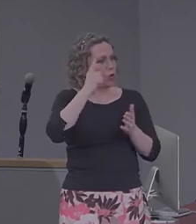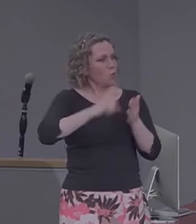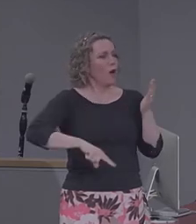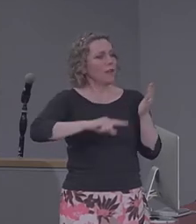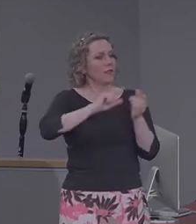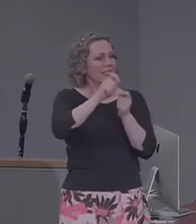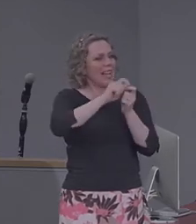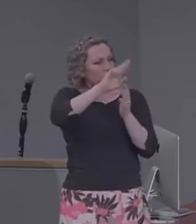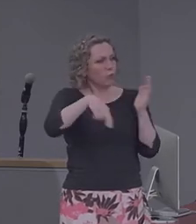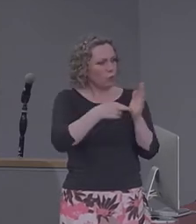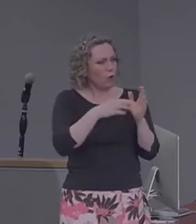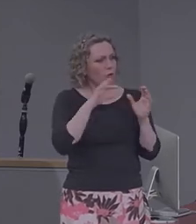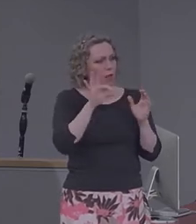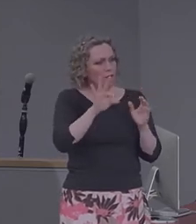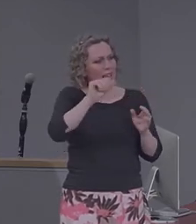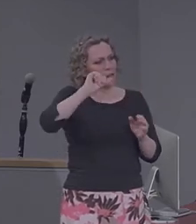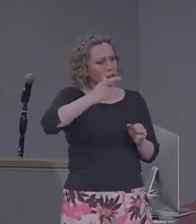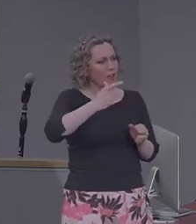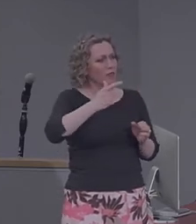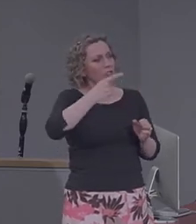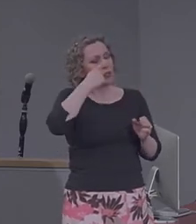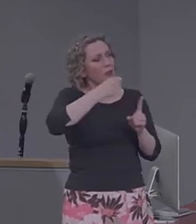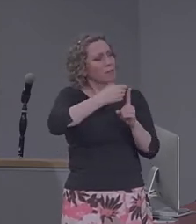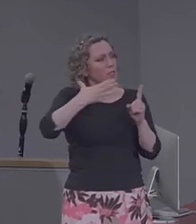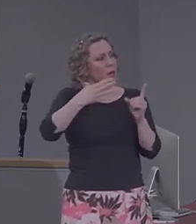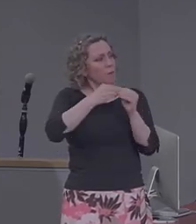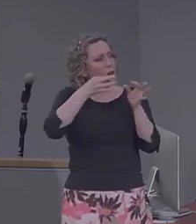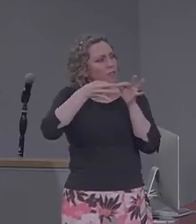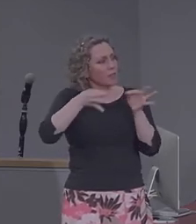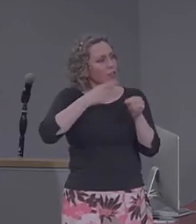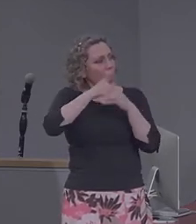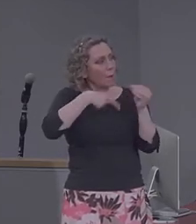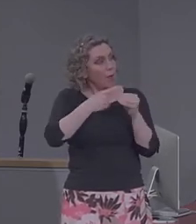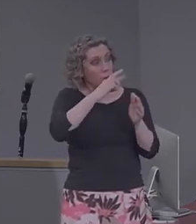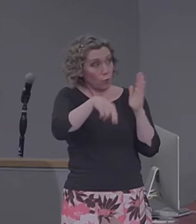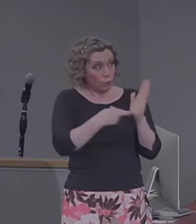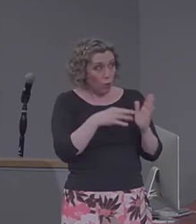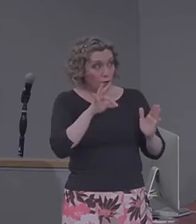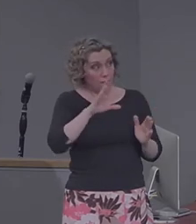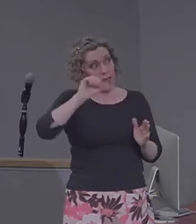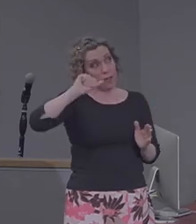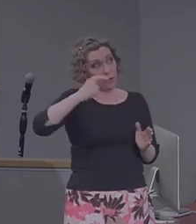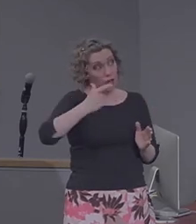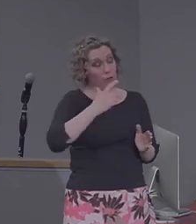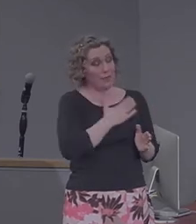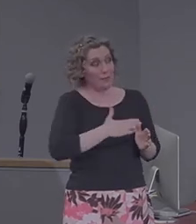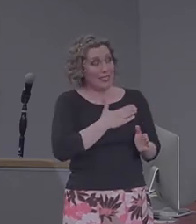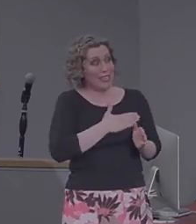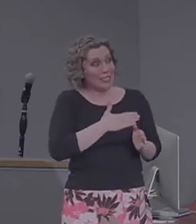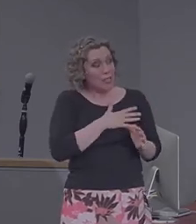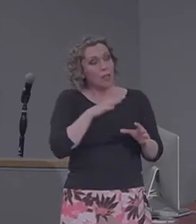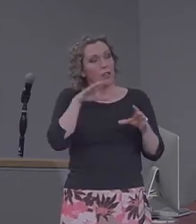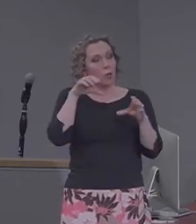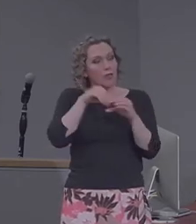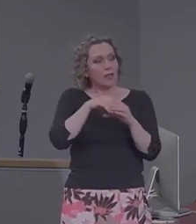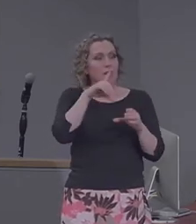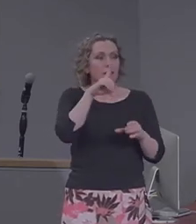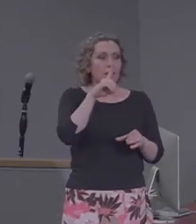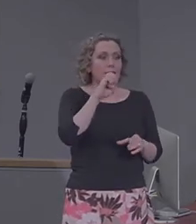Could you give us a little bit more of an explanation about the role of the angular gyrus within the default mode network